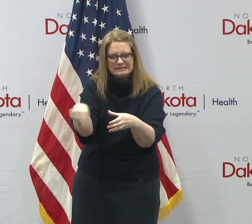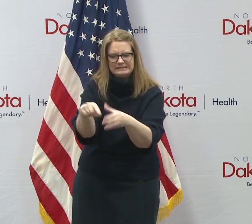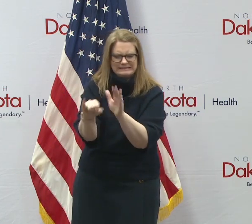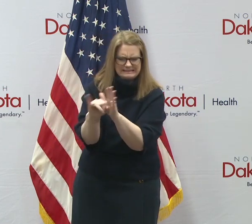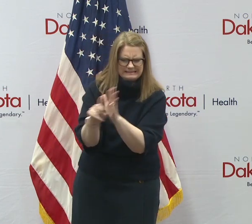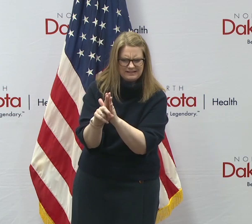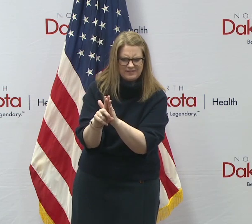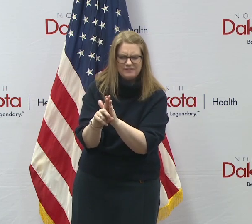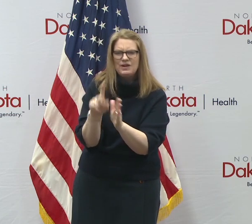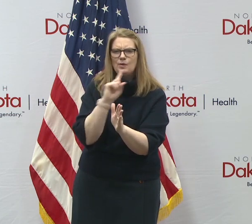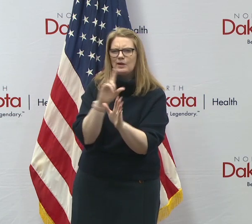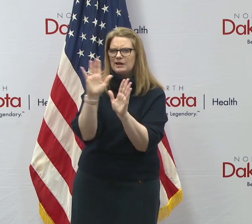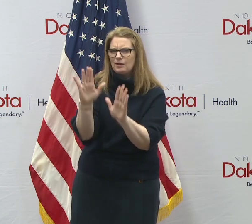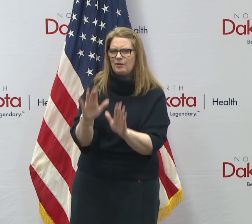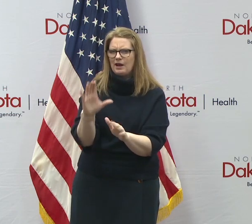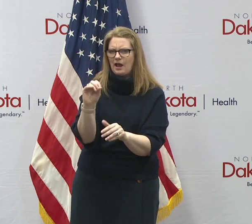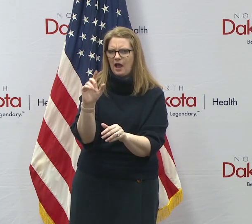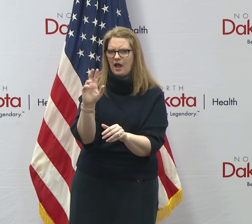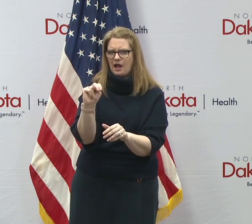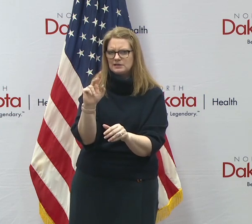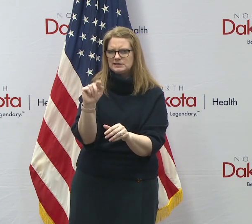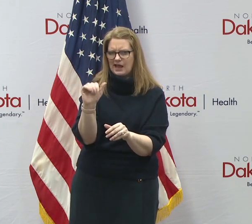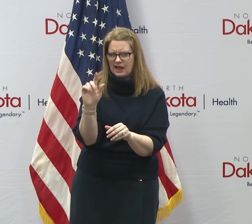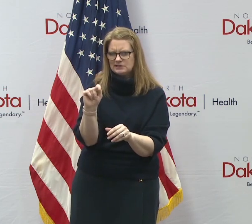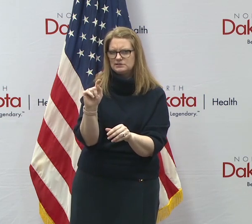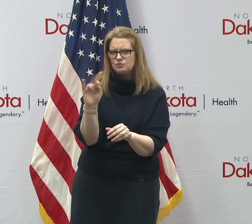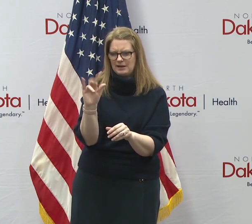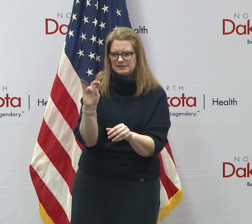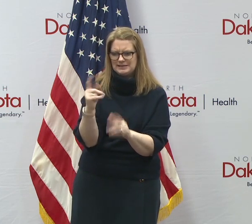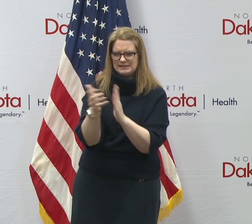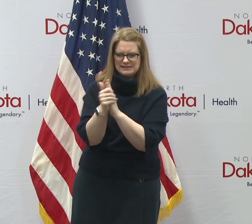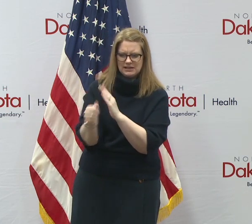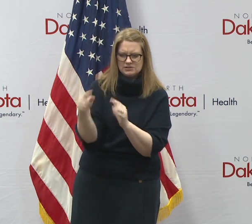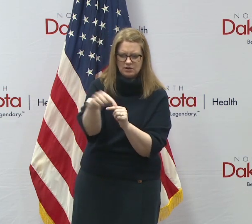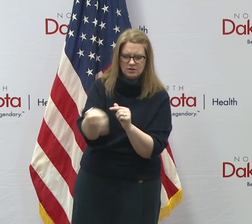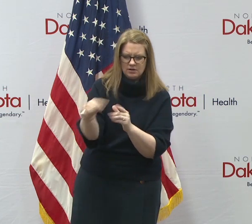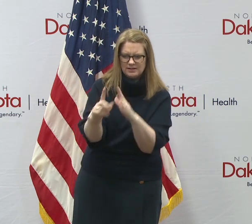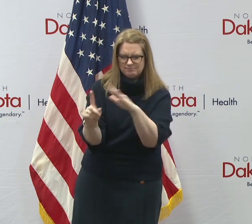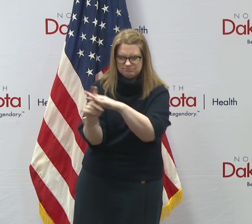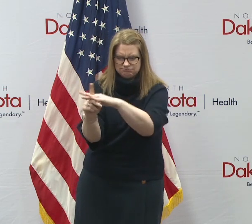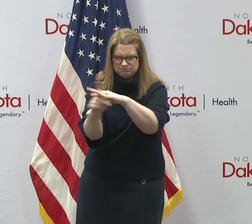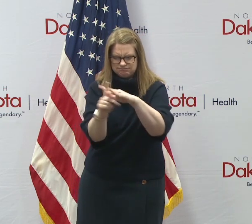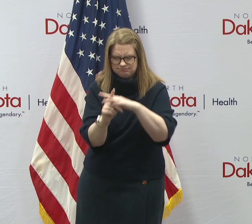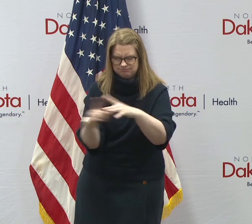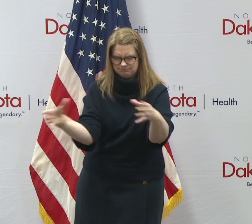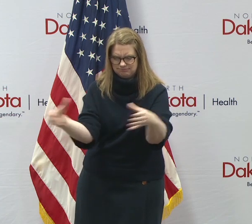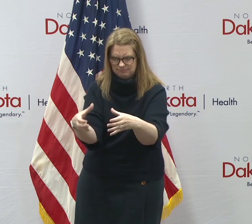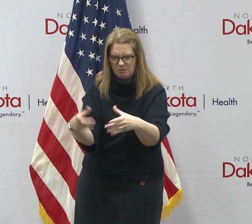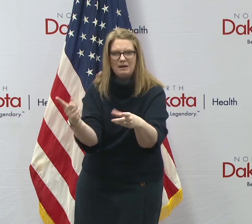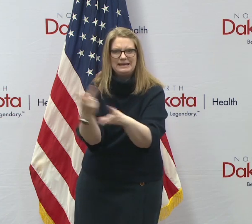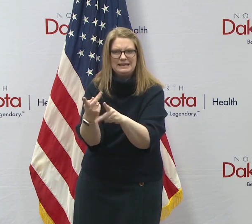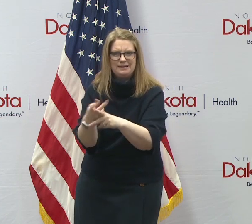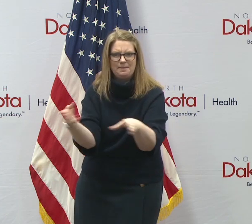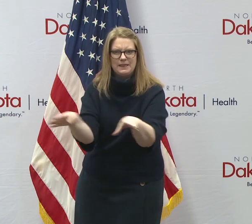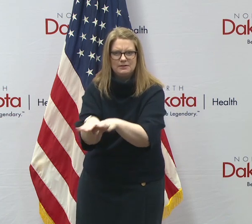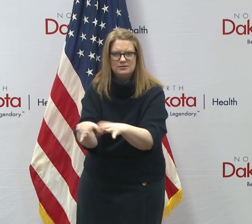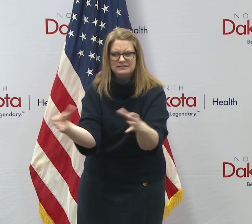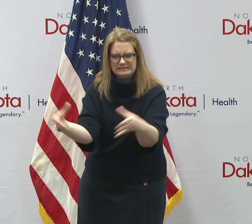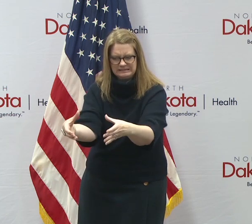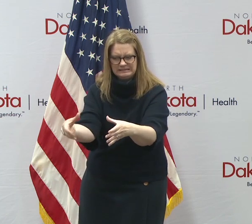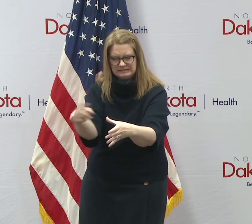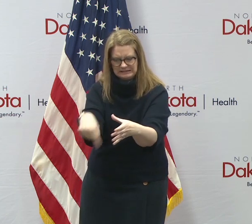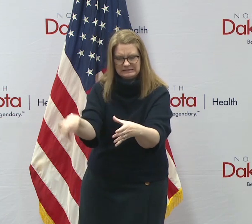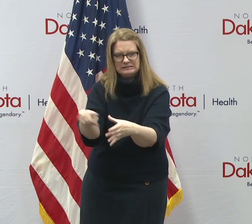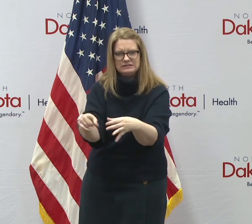is, is really great contact tracing skills. So this is, uh, you know, new words, new approaches, but when you don't have a cure, this is one of the ways you can